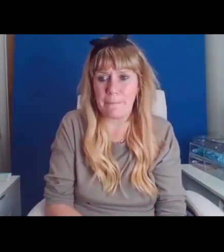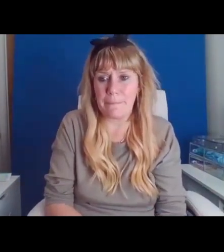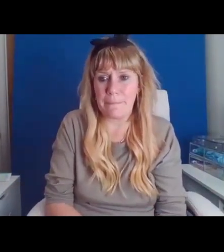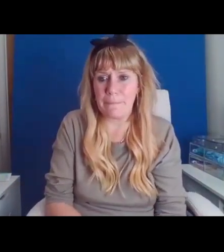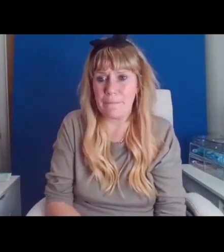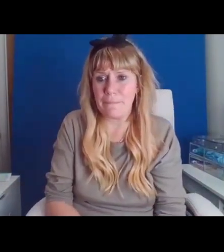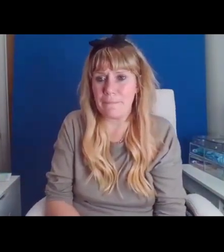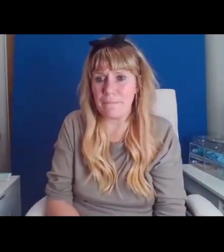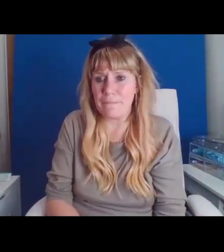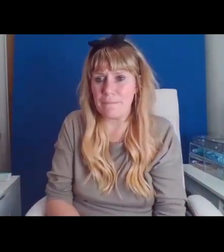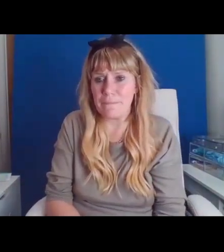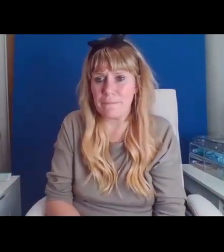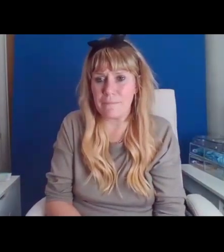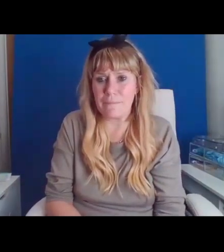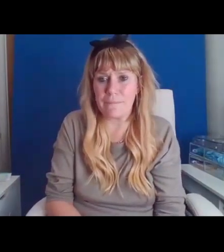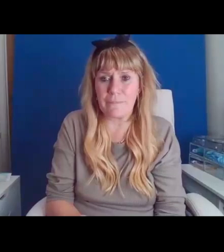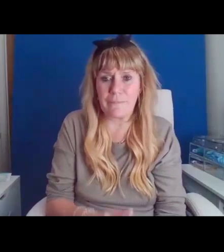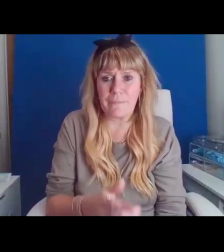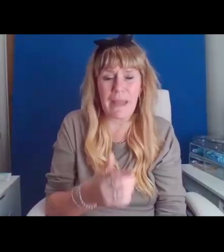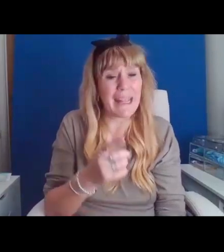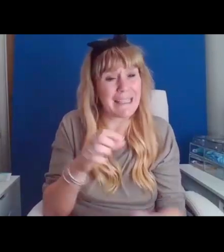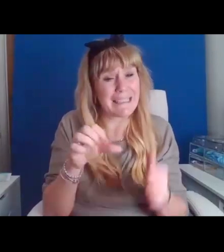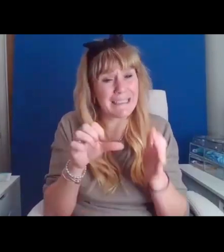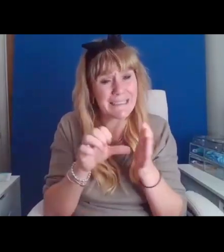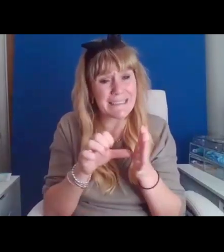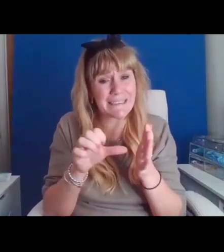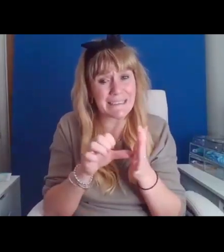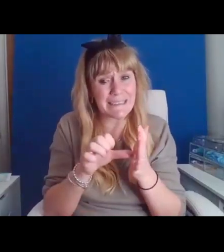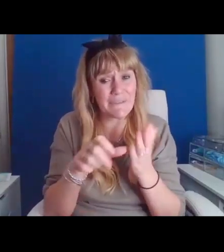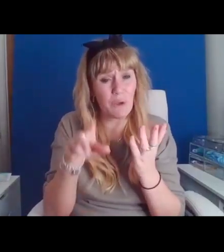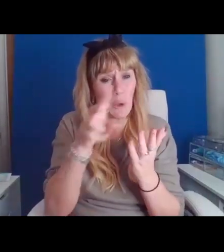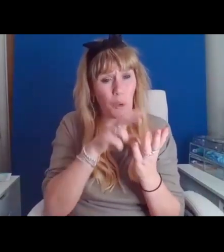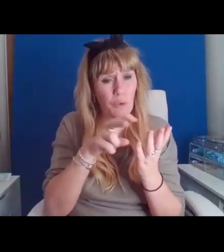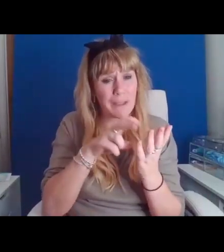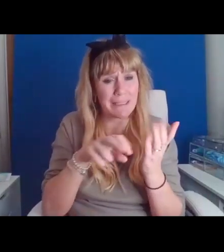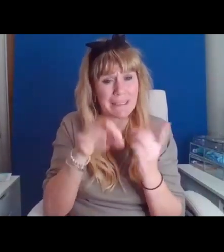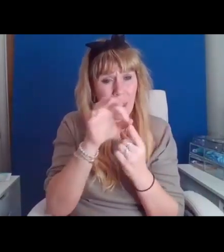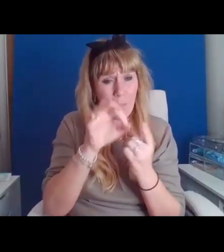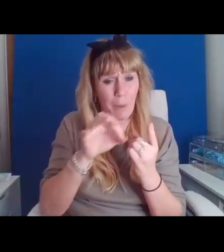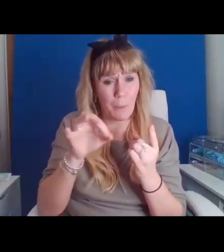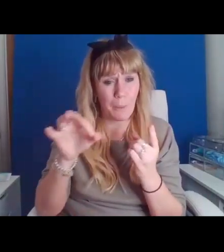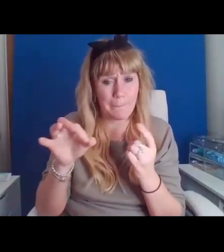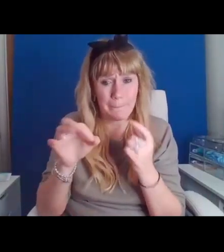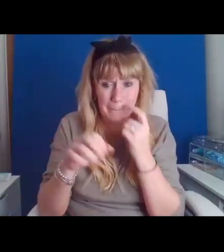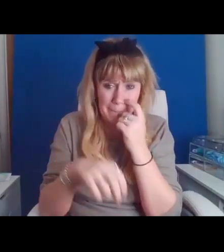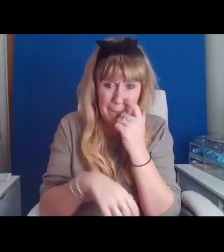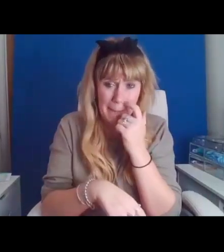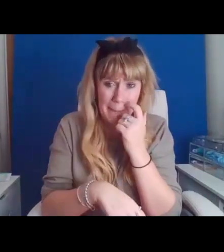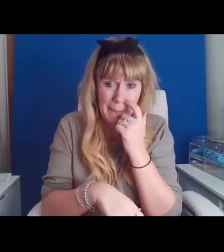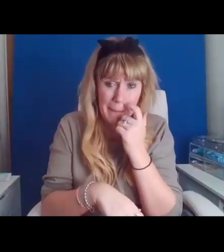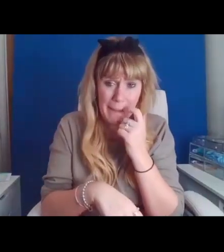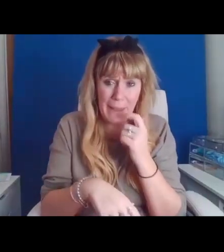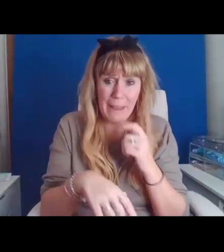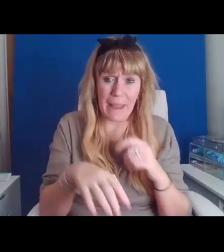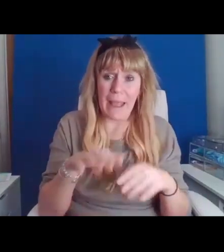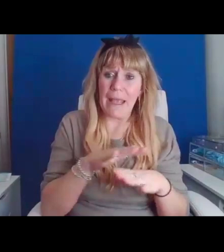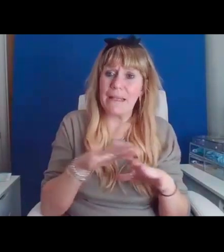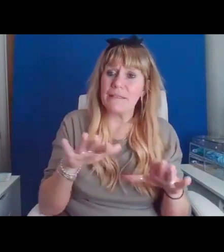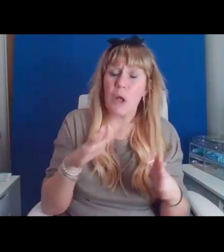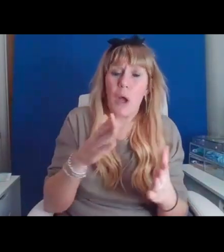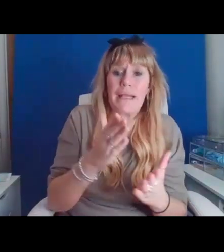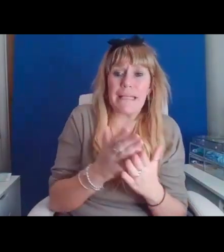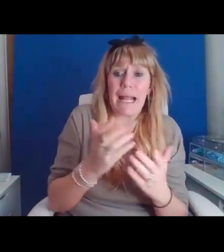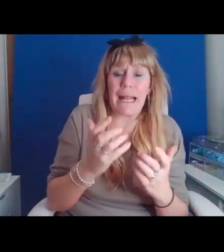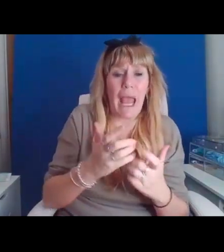I find it hard reading that one, yeah, it's not the entire way I feel about my